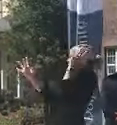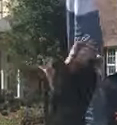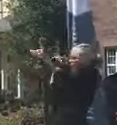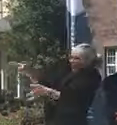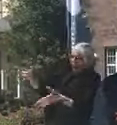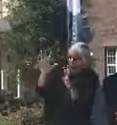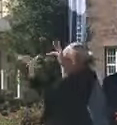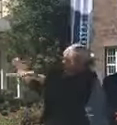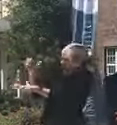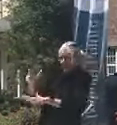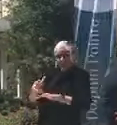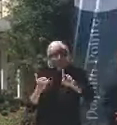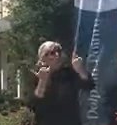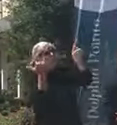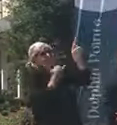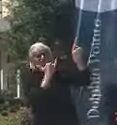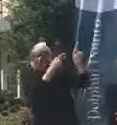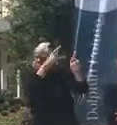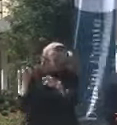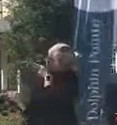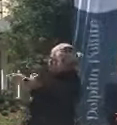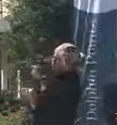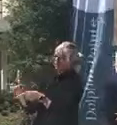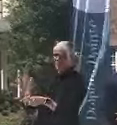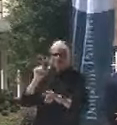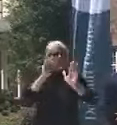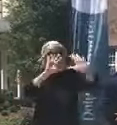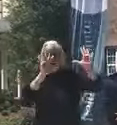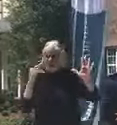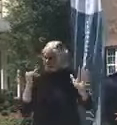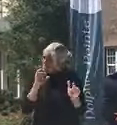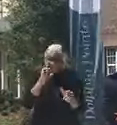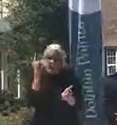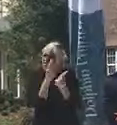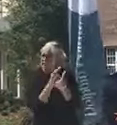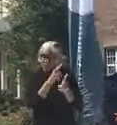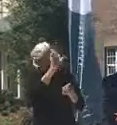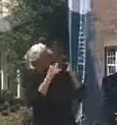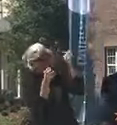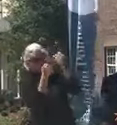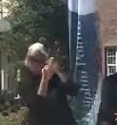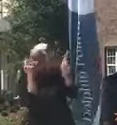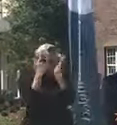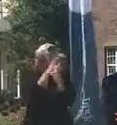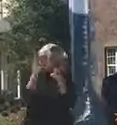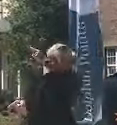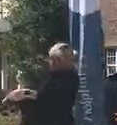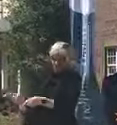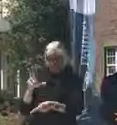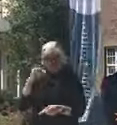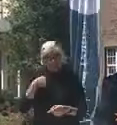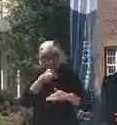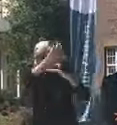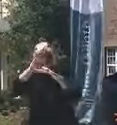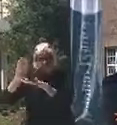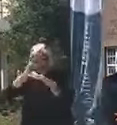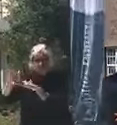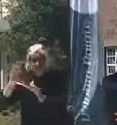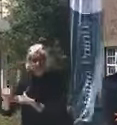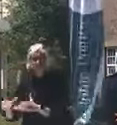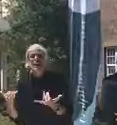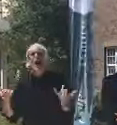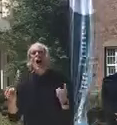Florida unjustifiably. And now that you have the facts, how many people are now going and talking about